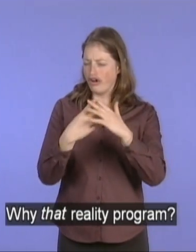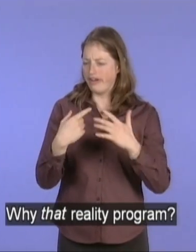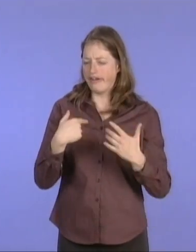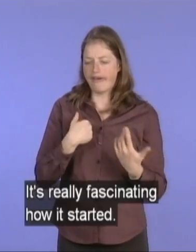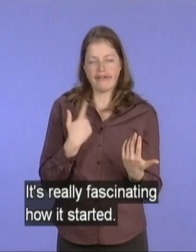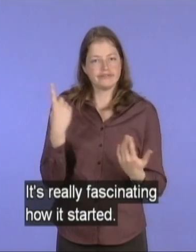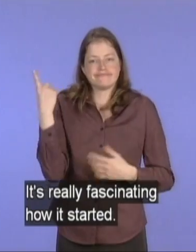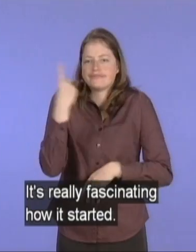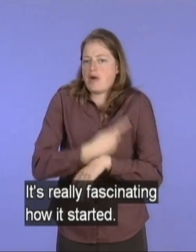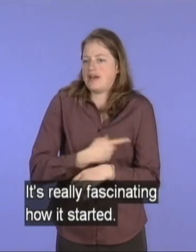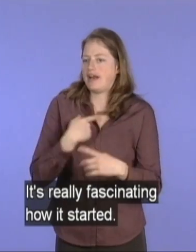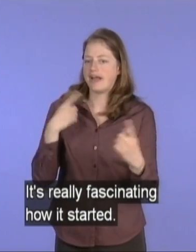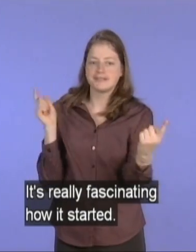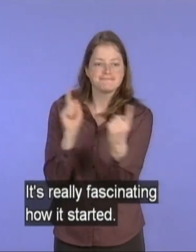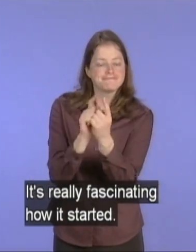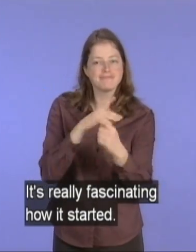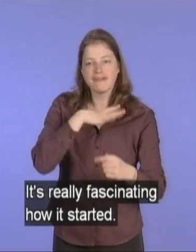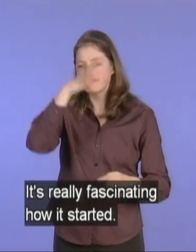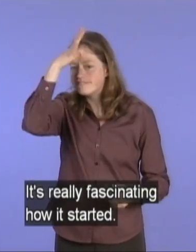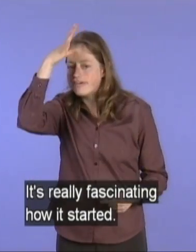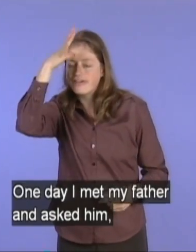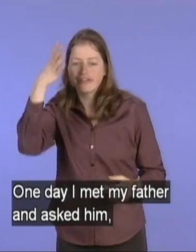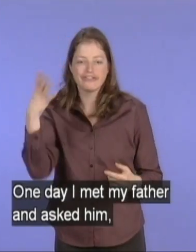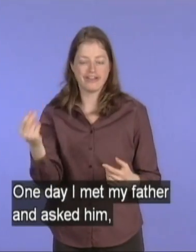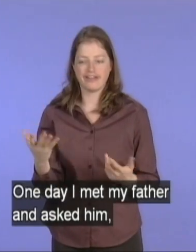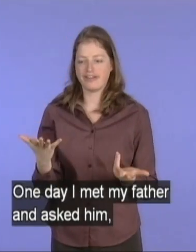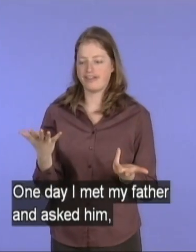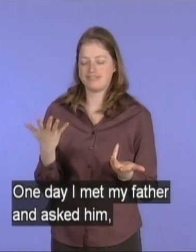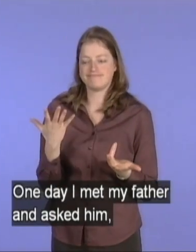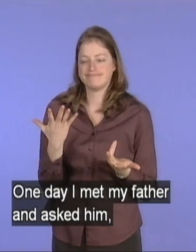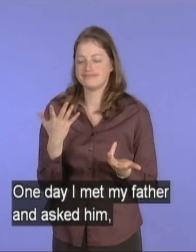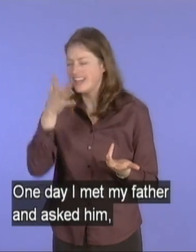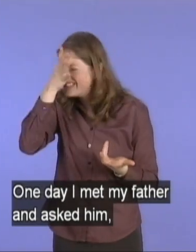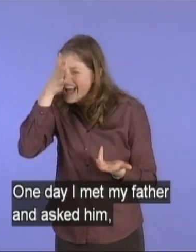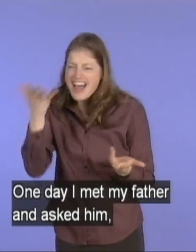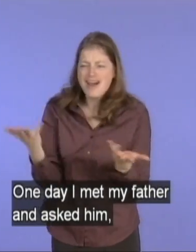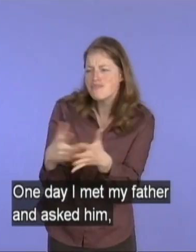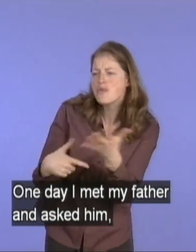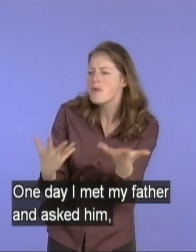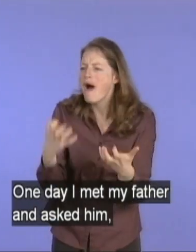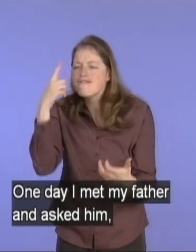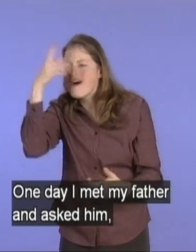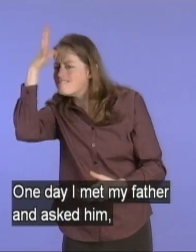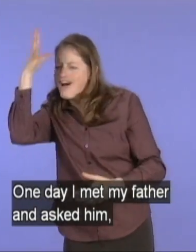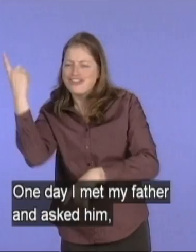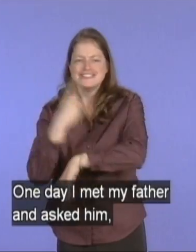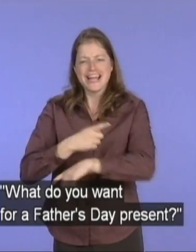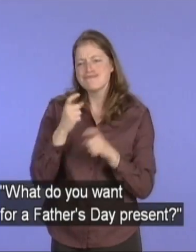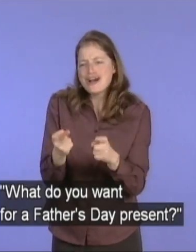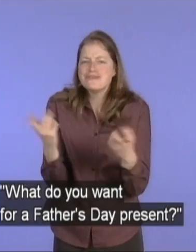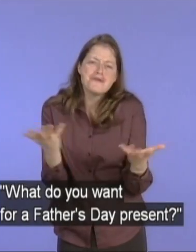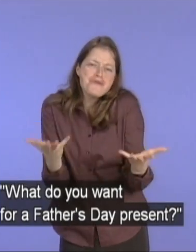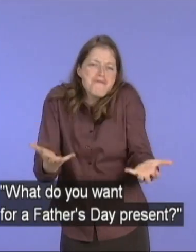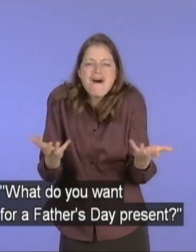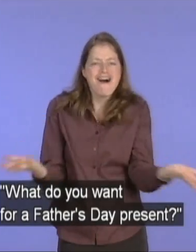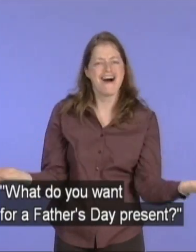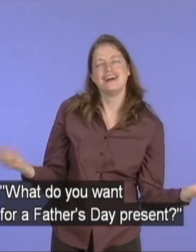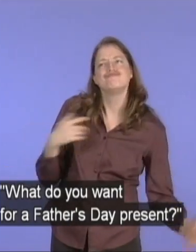It's really fascinating how it started. One day I met my father and I asked him, Dad, what do you want for a Father's Day present? What do you